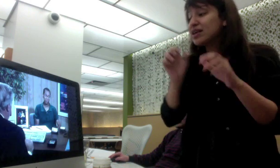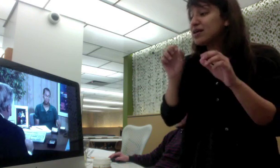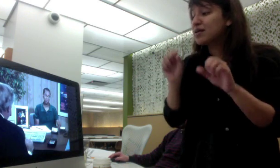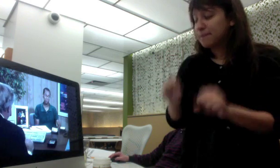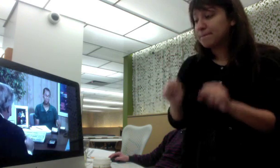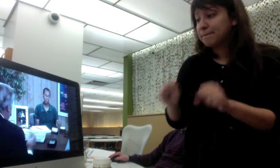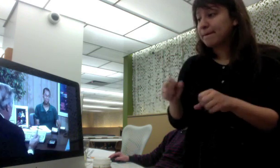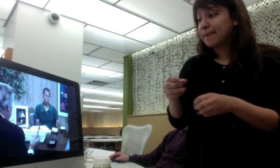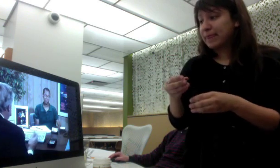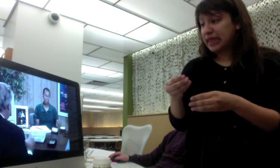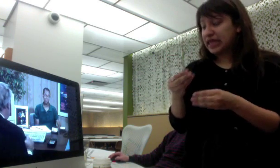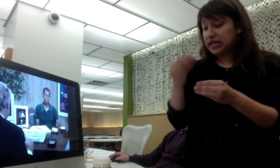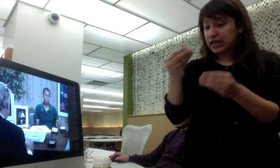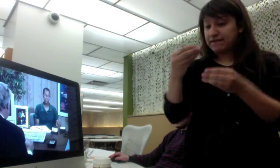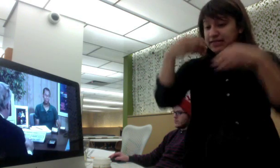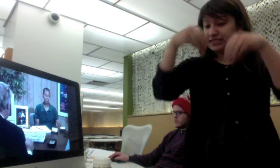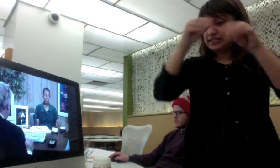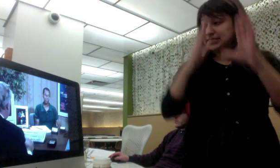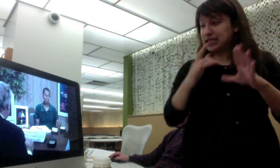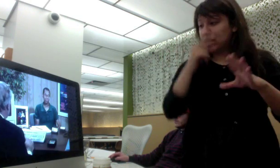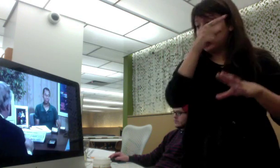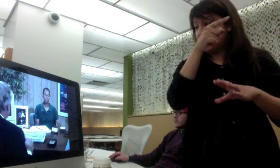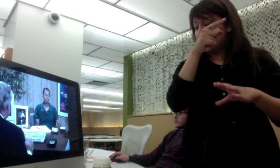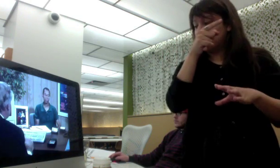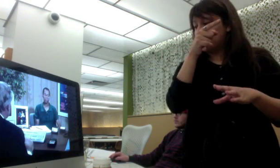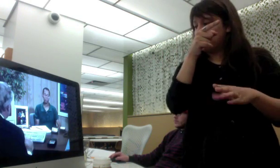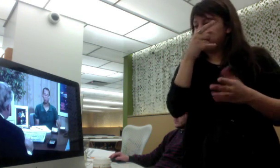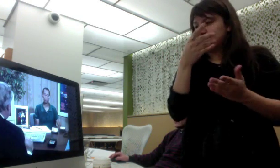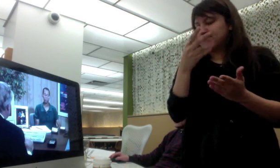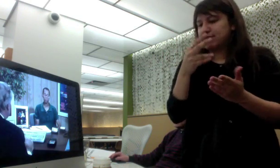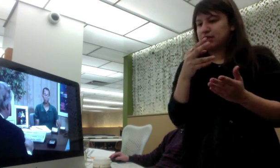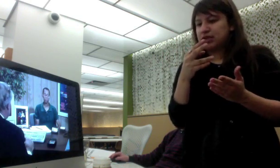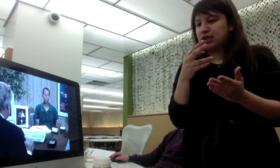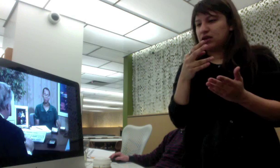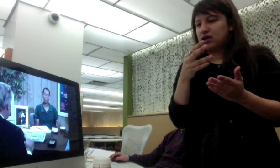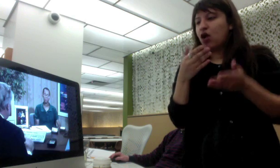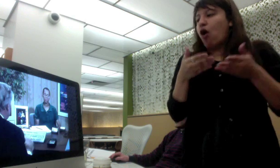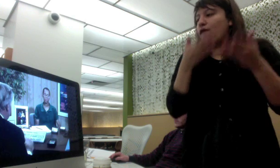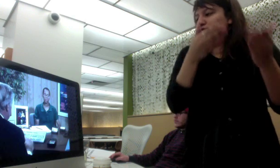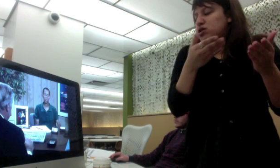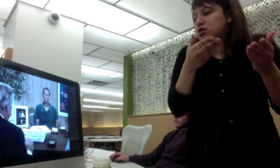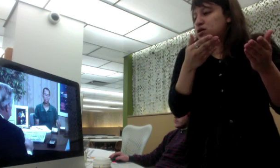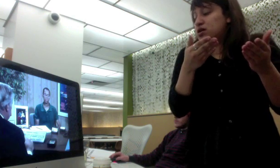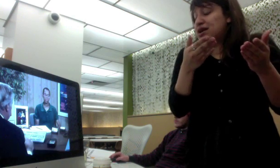Um, and it's up to the seller to decide whether they would take something below one-thirty-two.